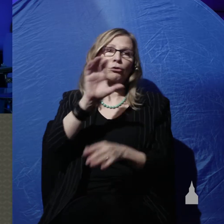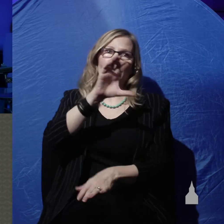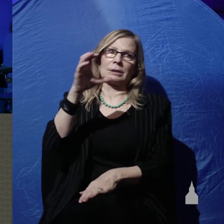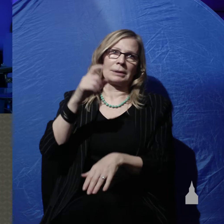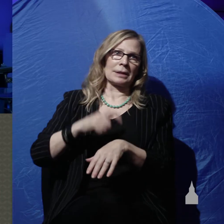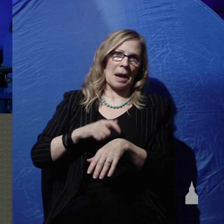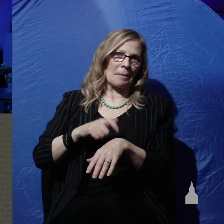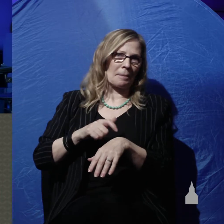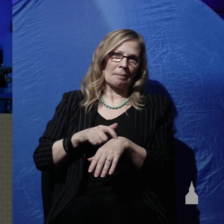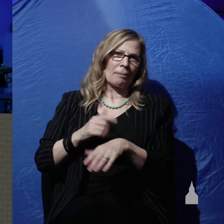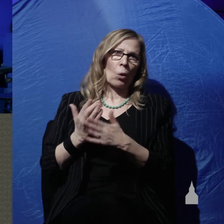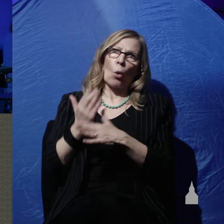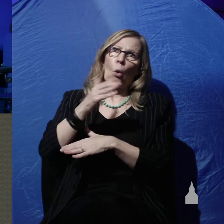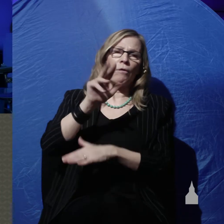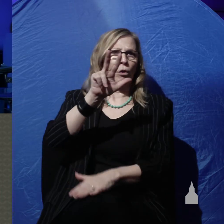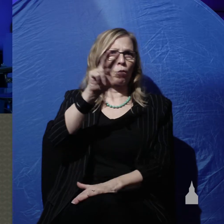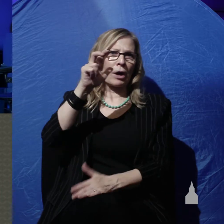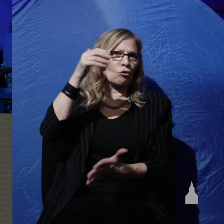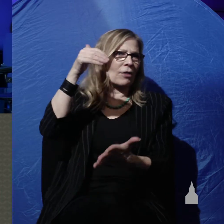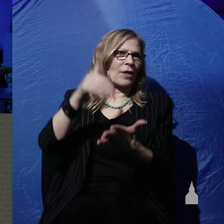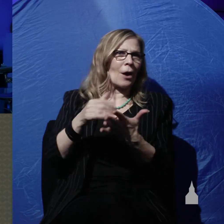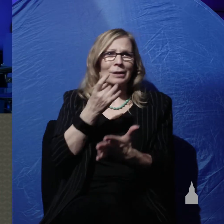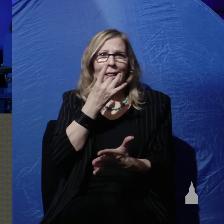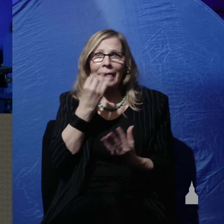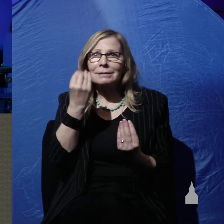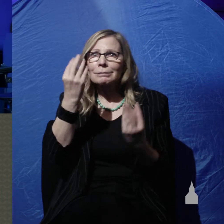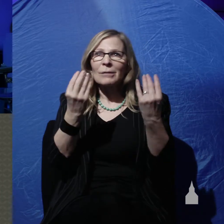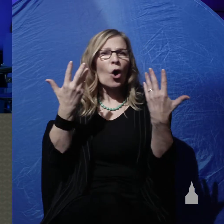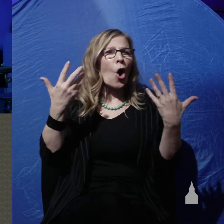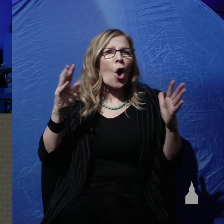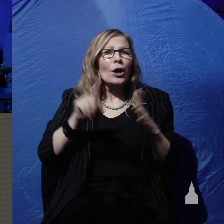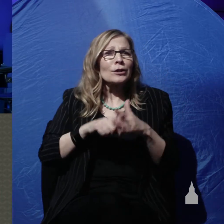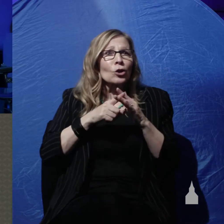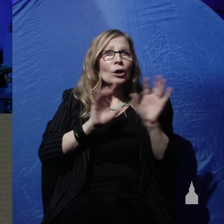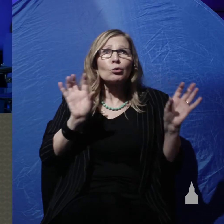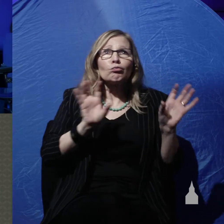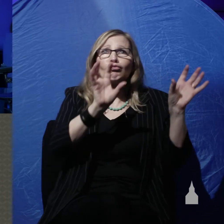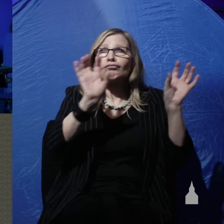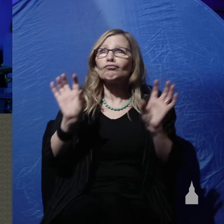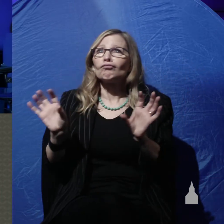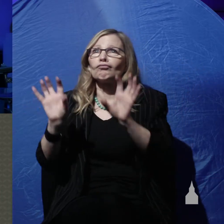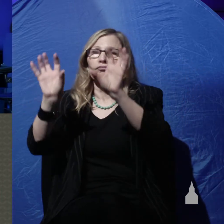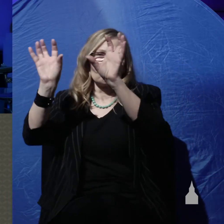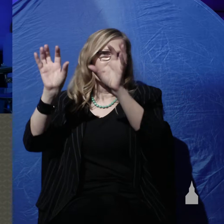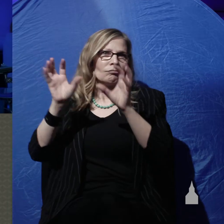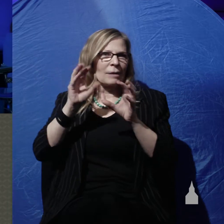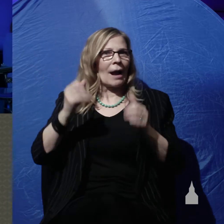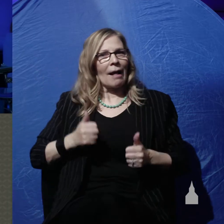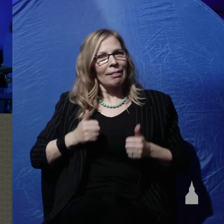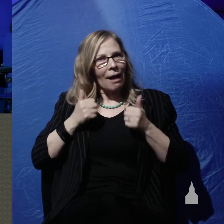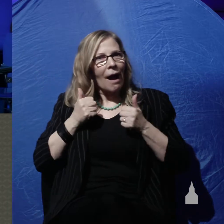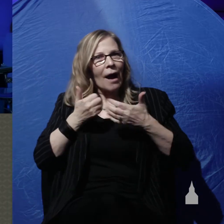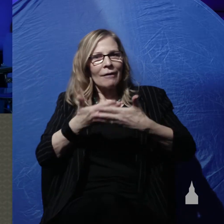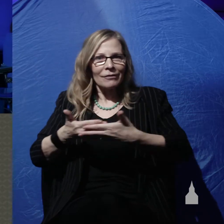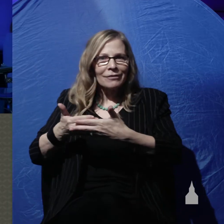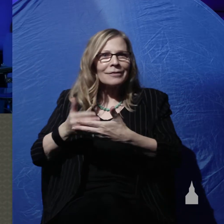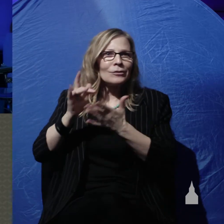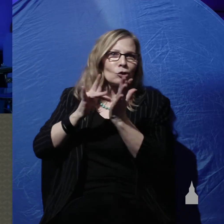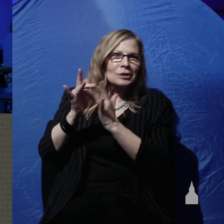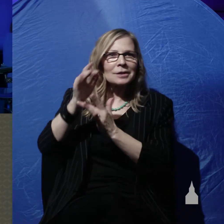300,000 lights. They're already starting to put those up. And live nativity and other things. And